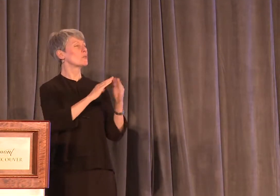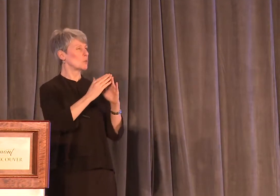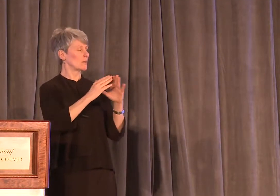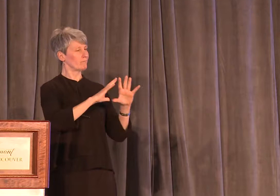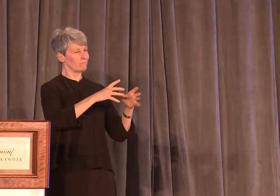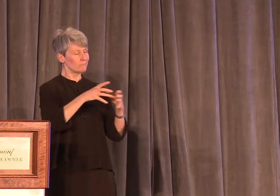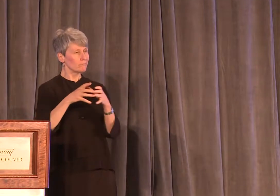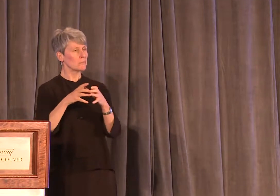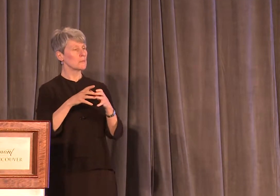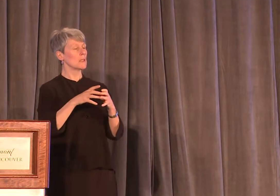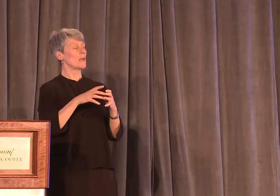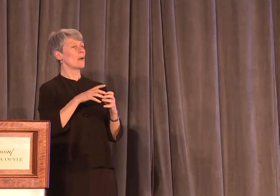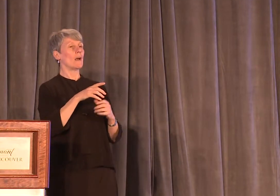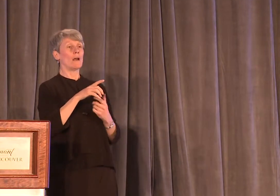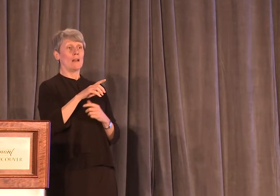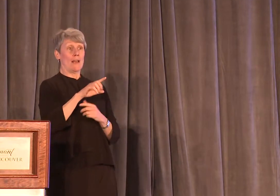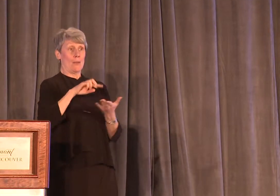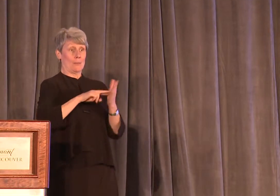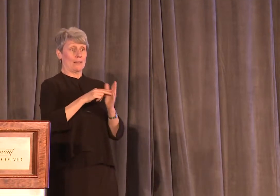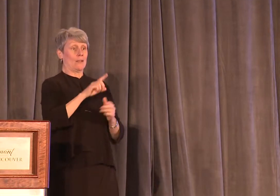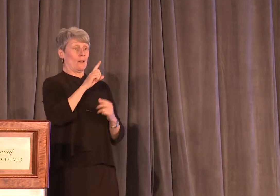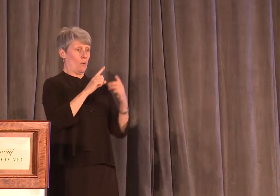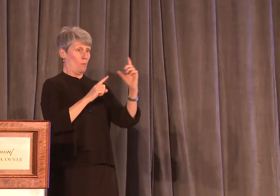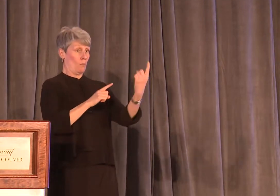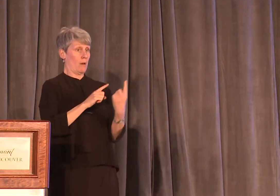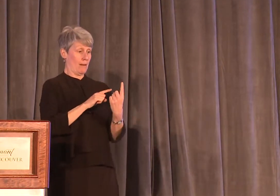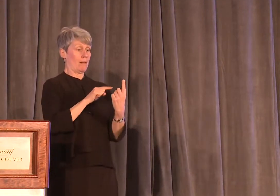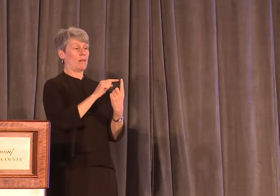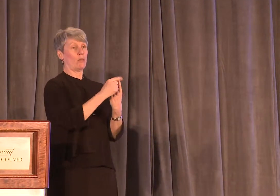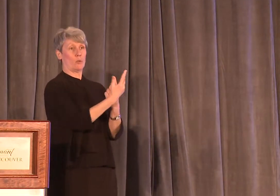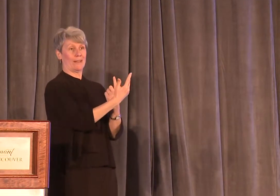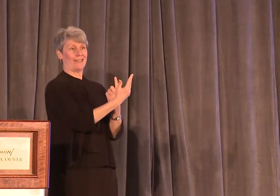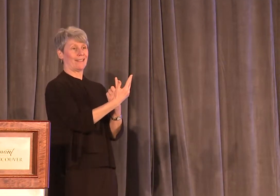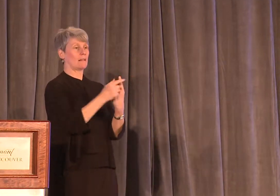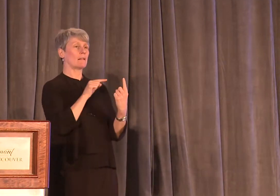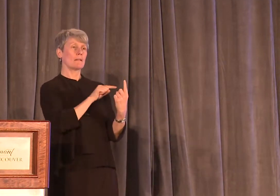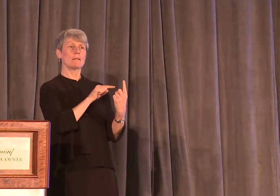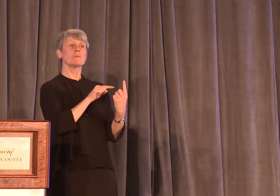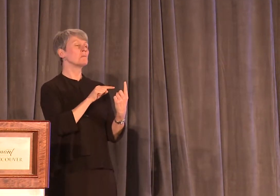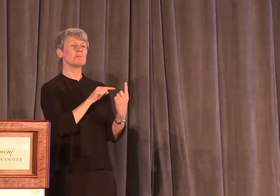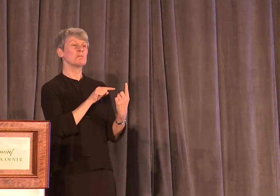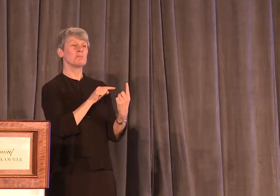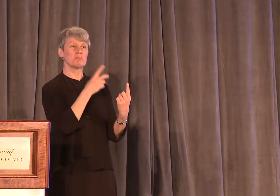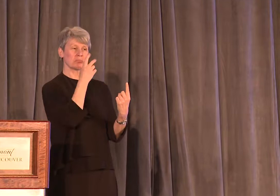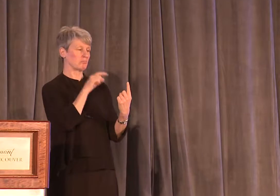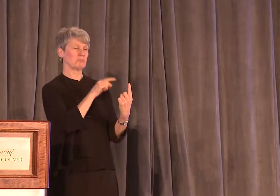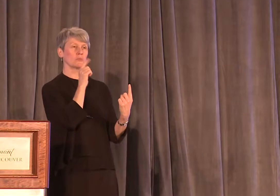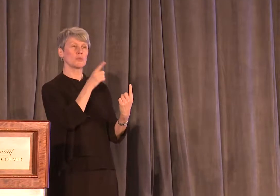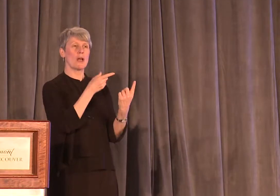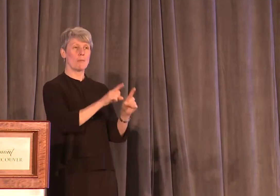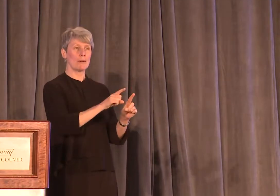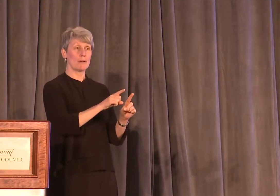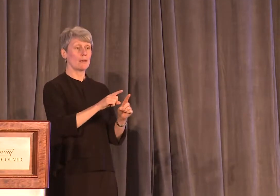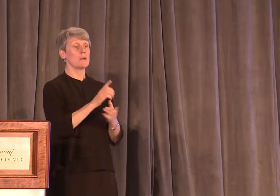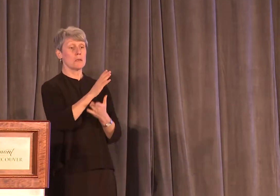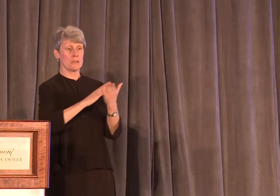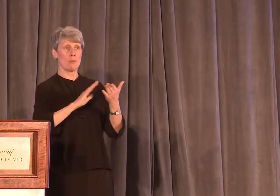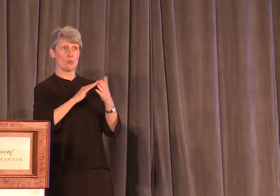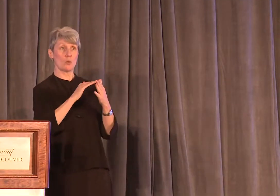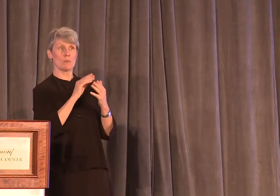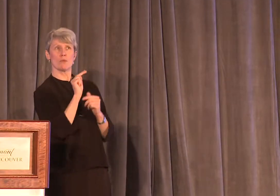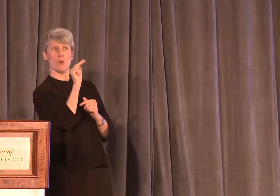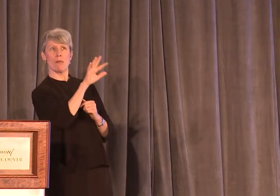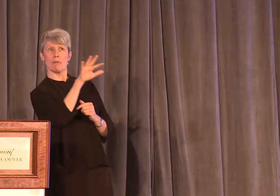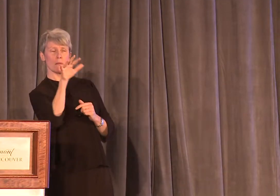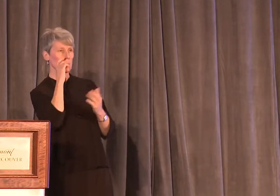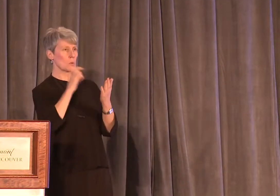a third. That's one in three sexual assault complaints as unfounded. And in some communities, it was more than half of all complaints.